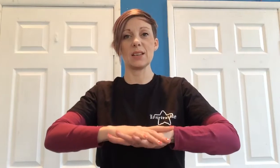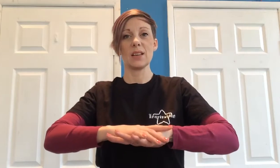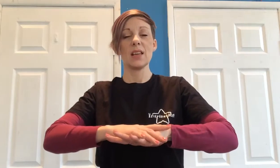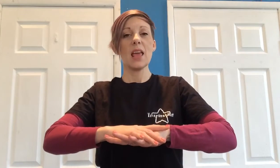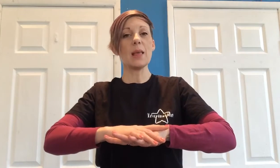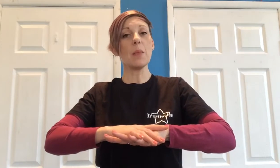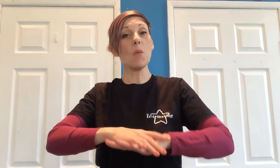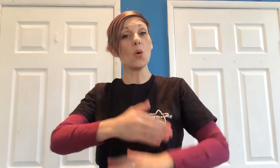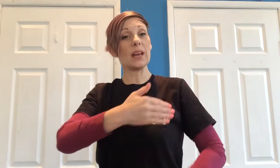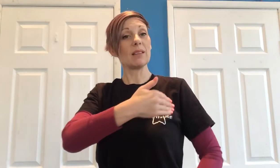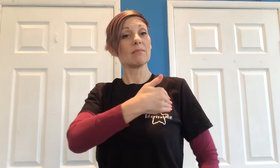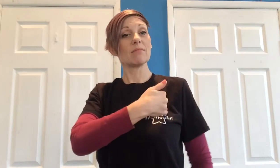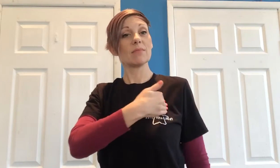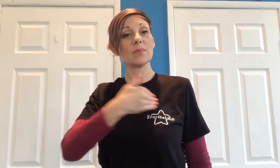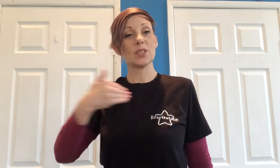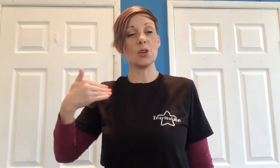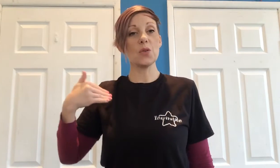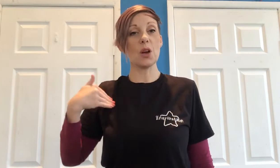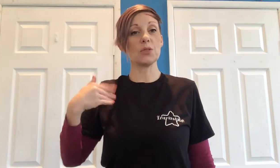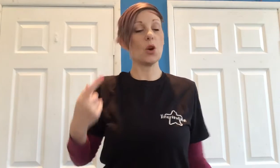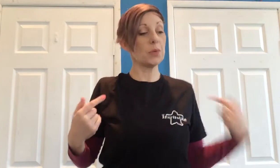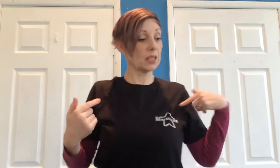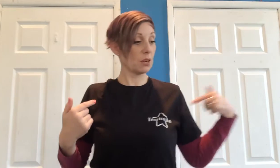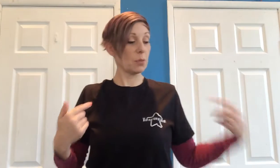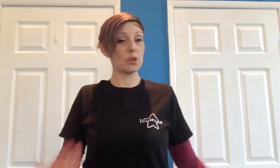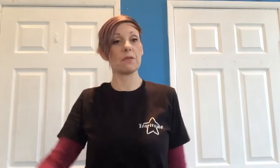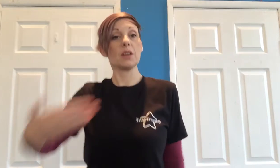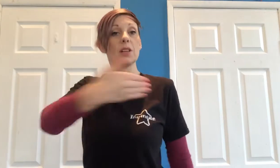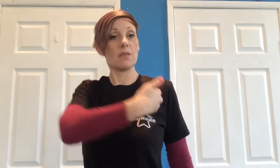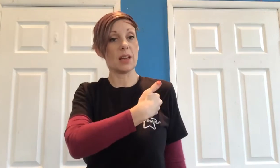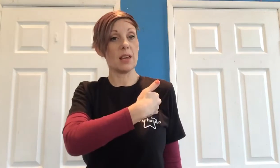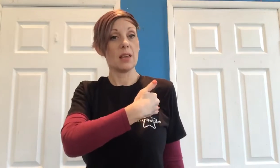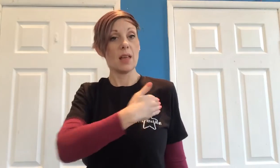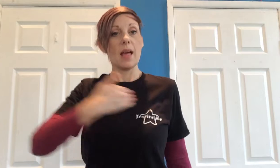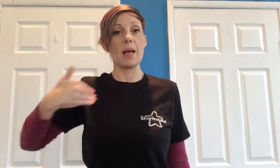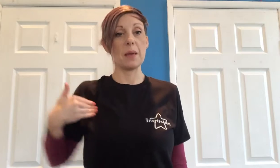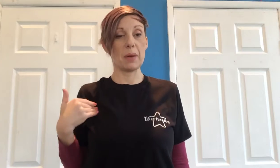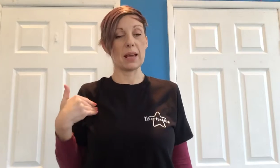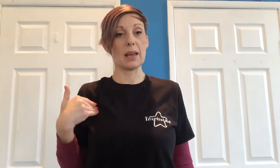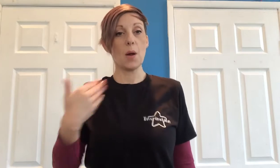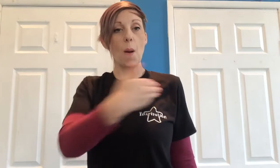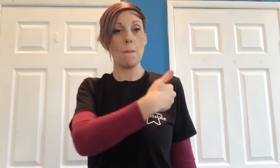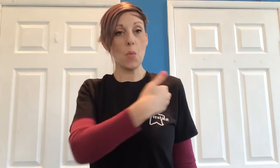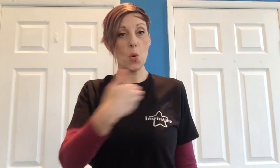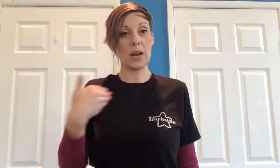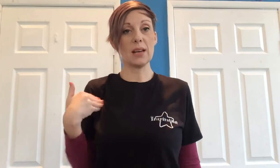in the morning so you go to the opposite side of your body first over here and then back in morning